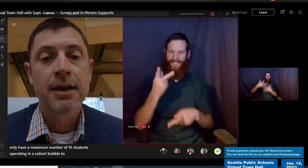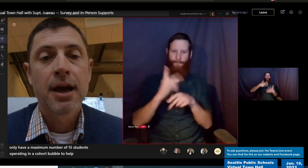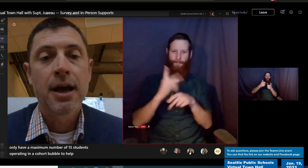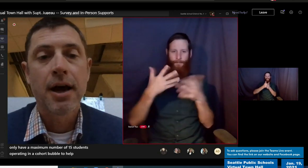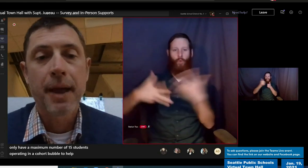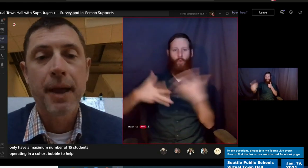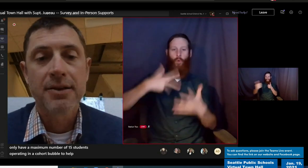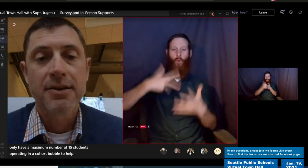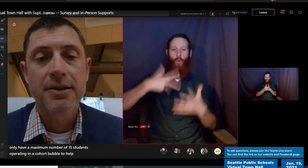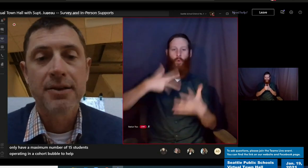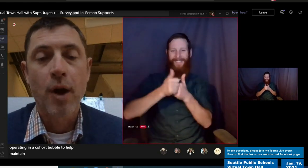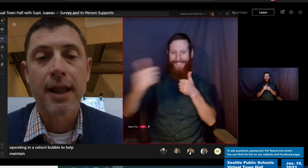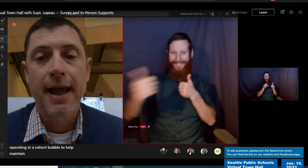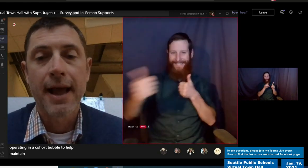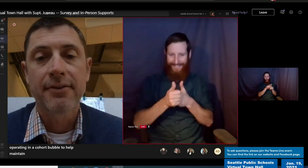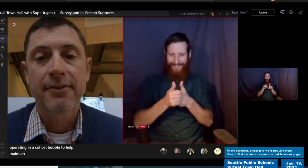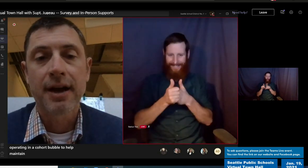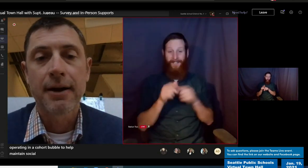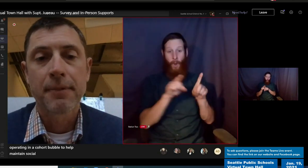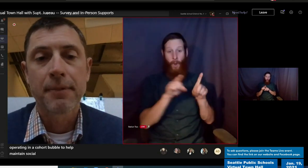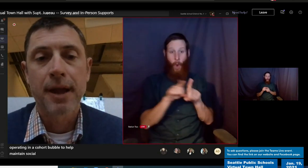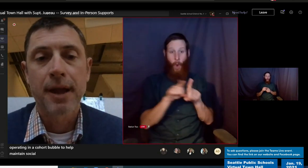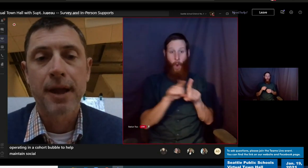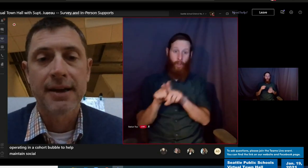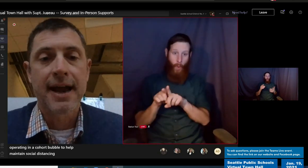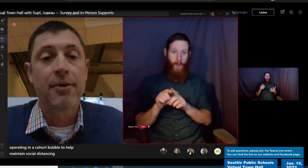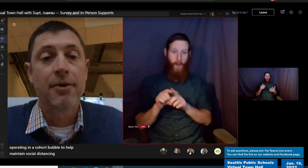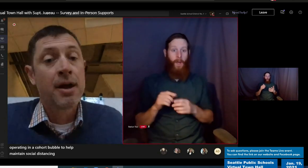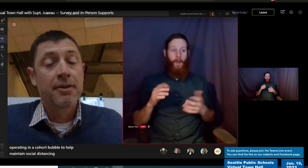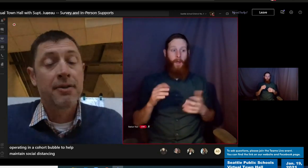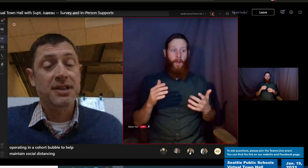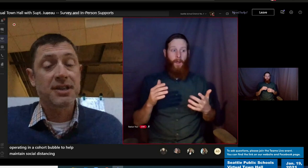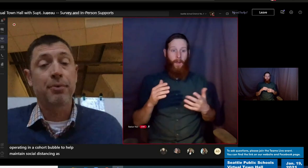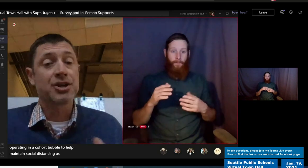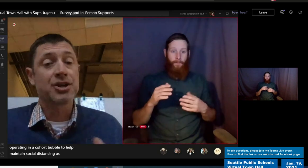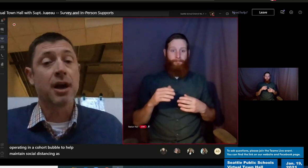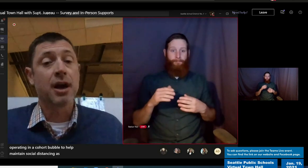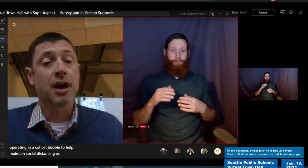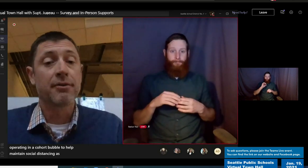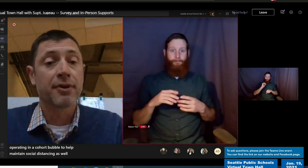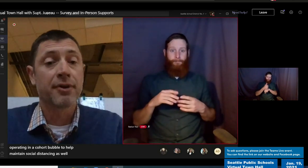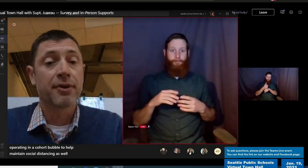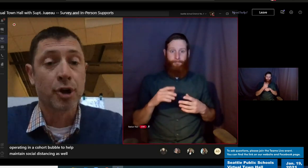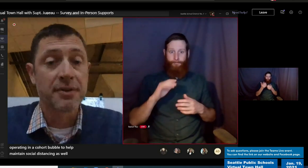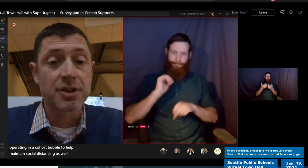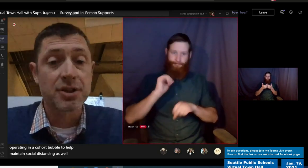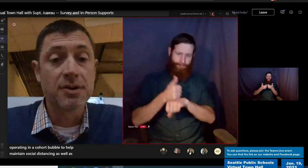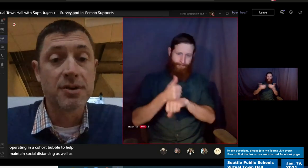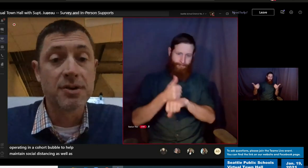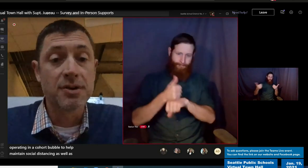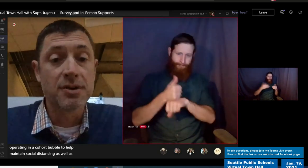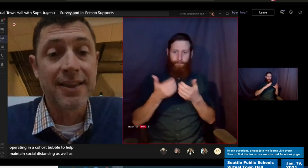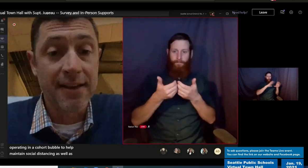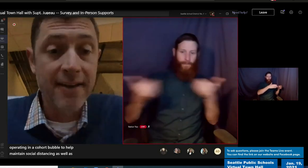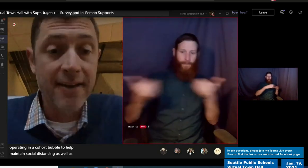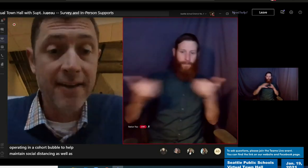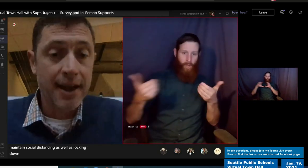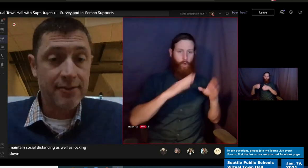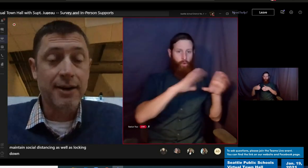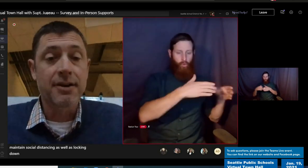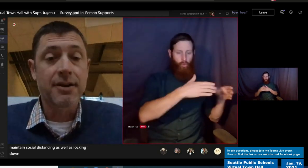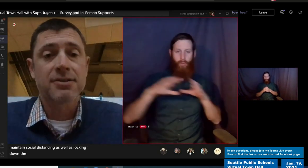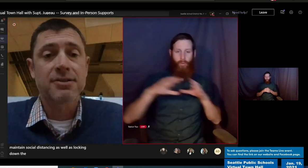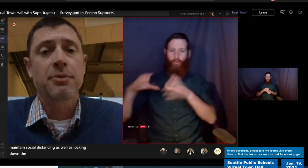As well as locking down the separation of groups of students in the event, as Director